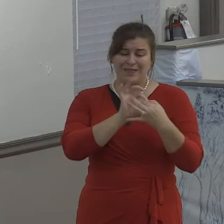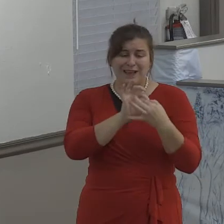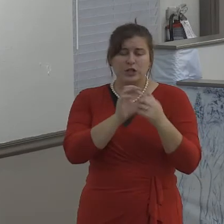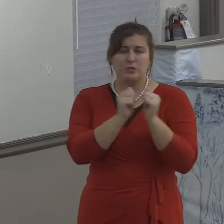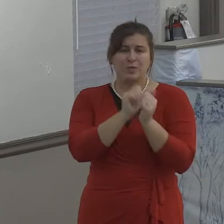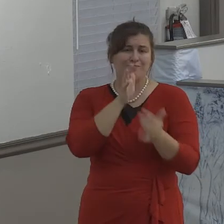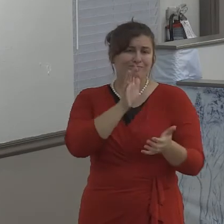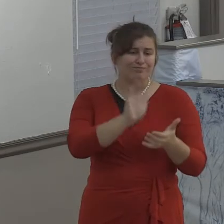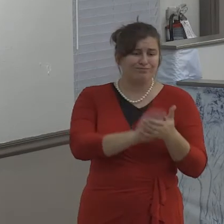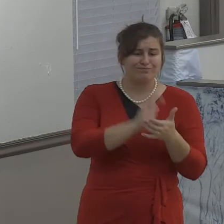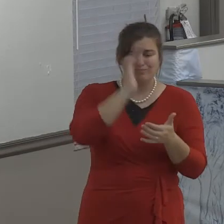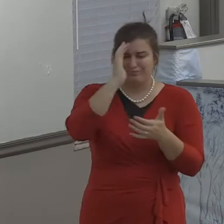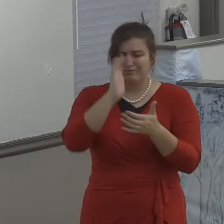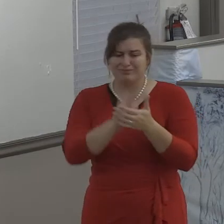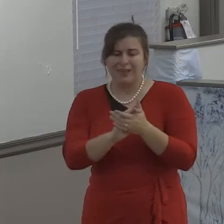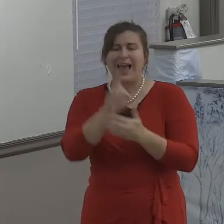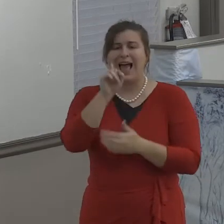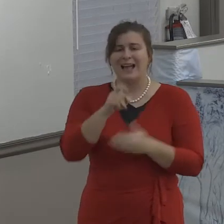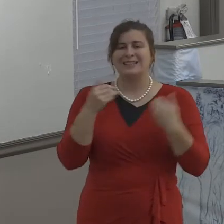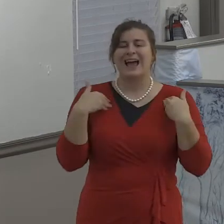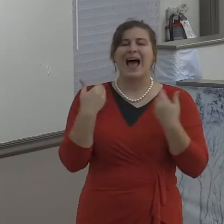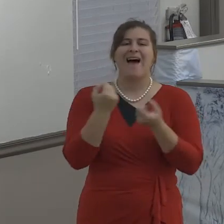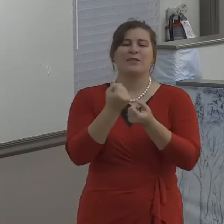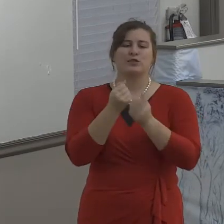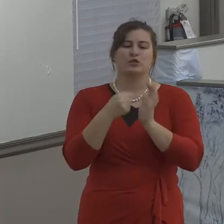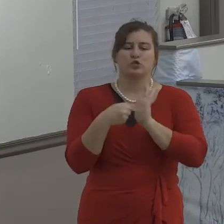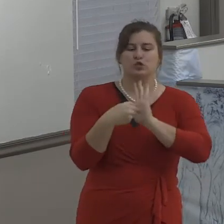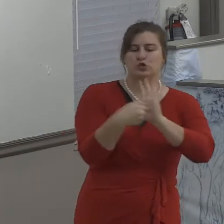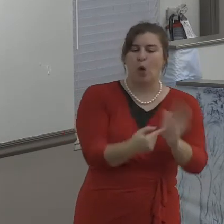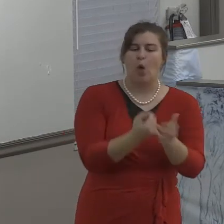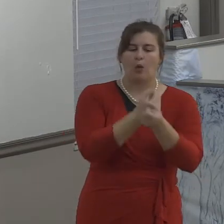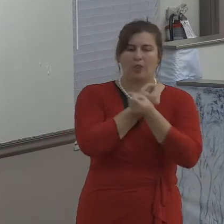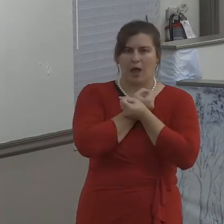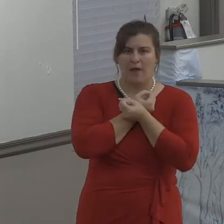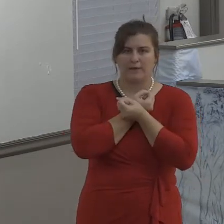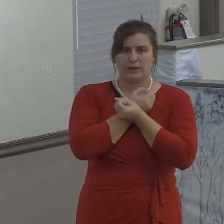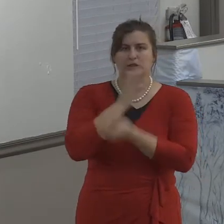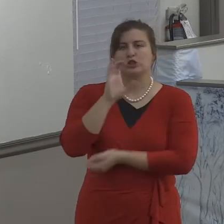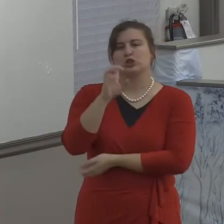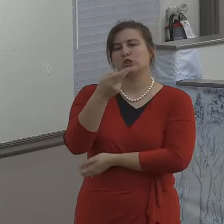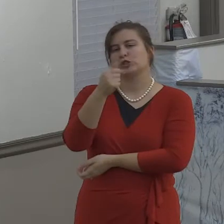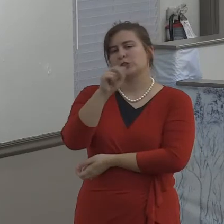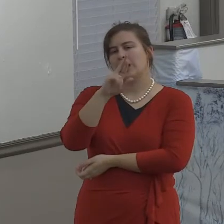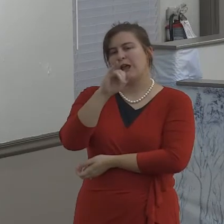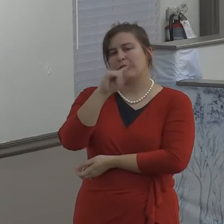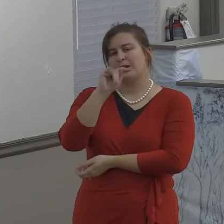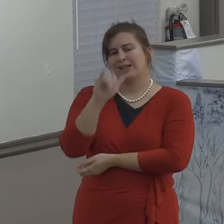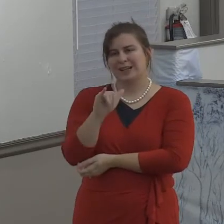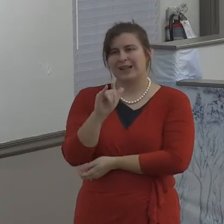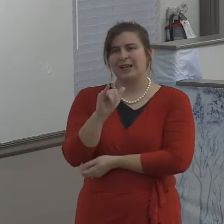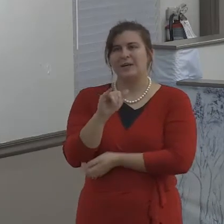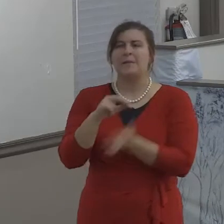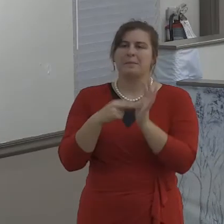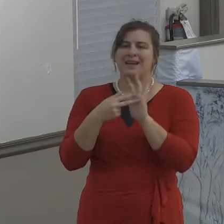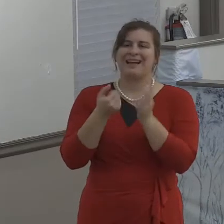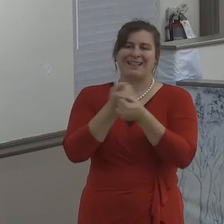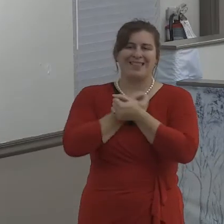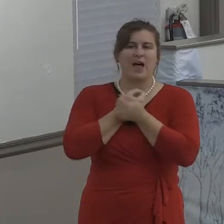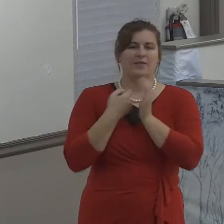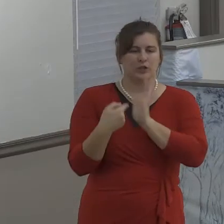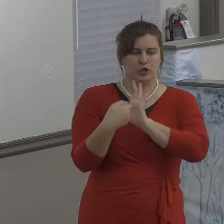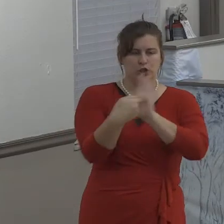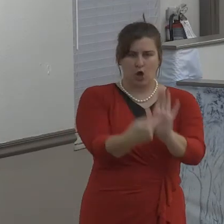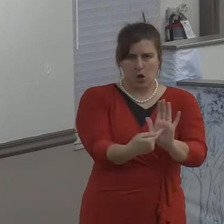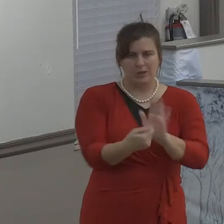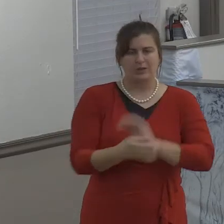sacrifice. You know, how important is the church? Well, the church is so important that Ephesians